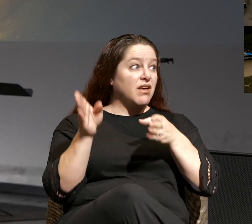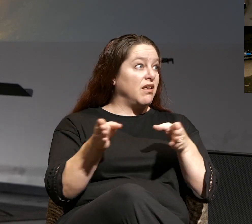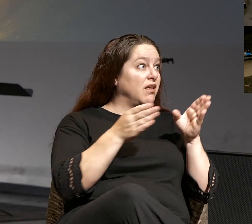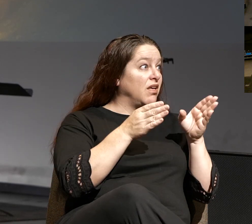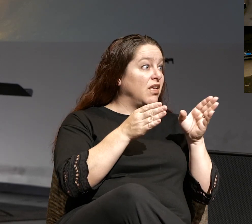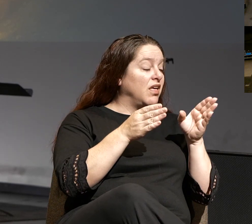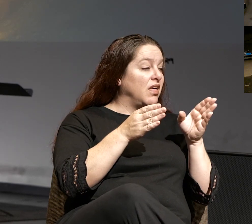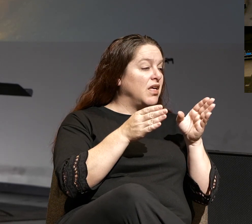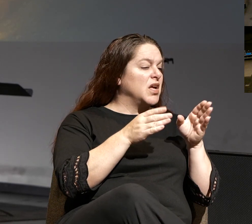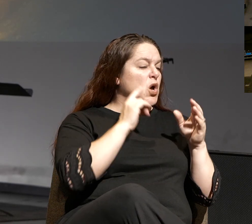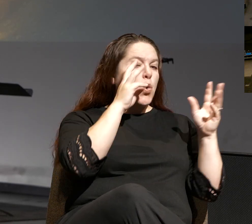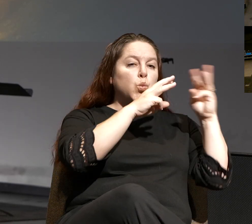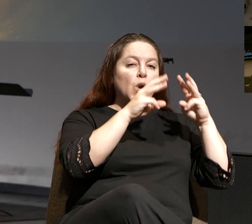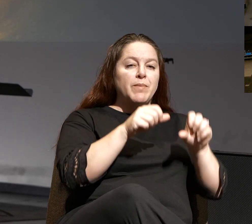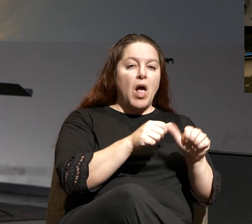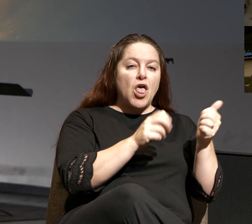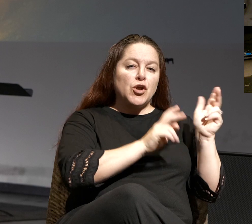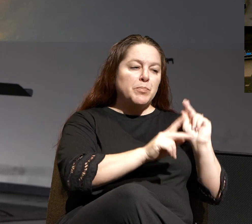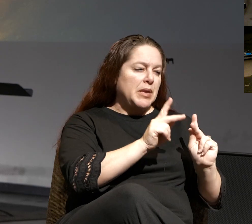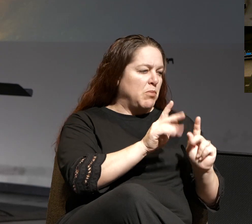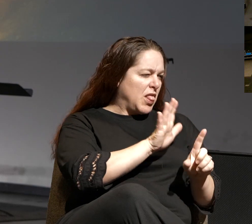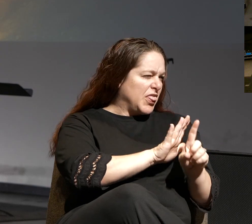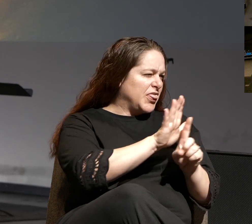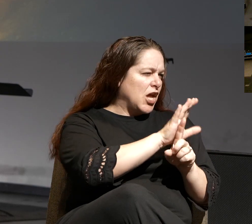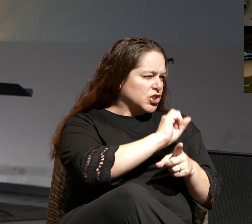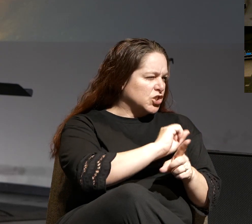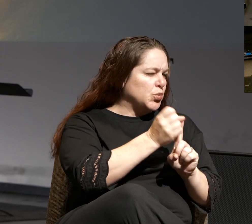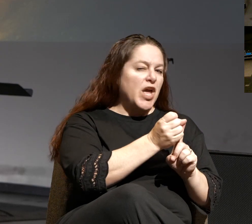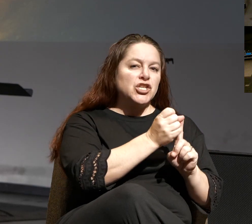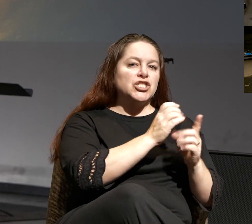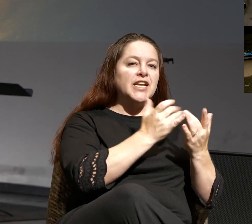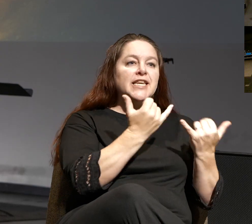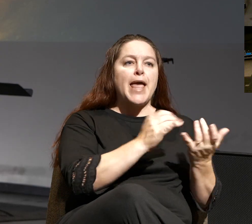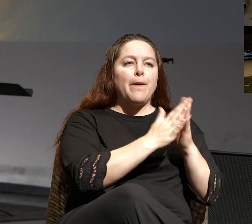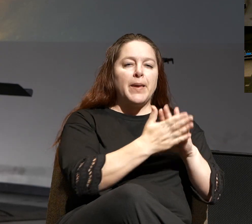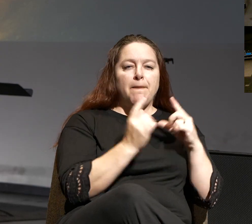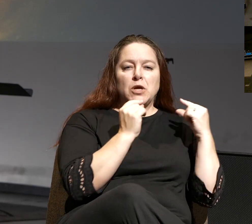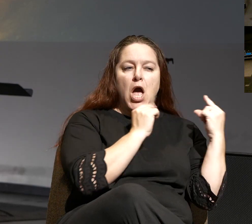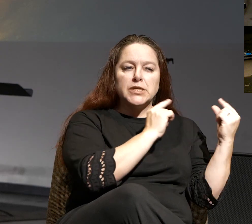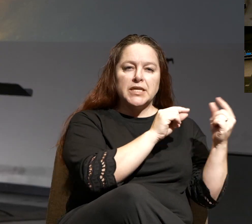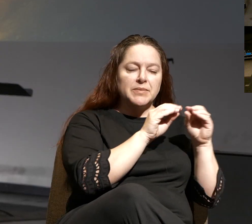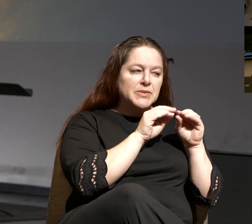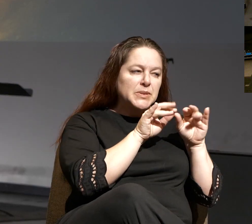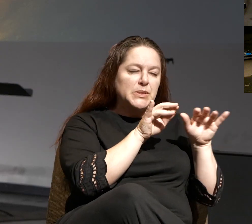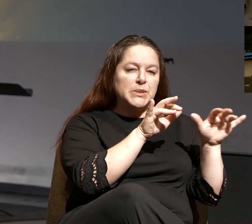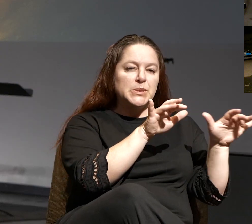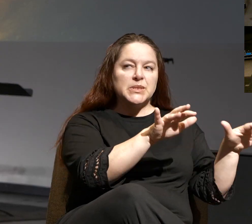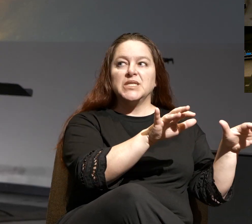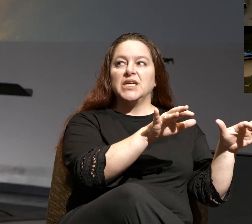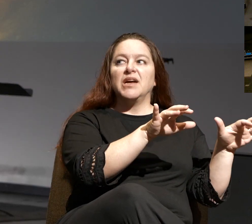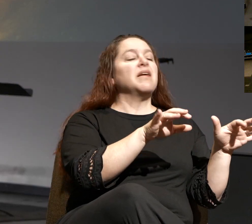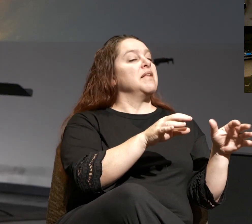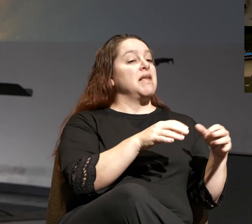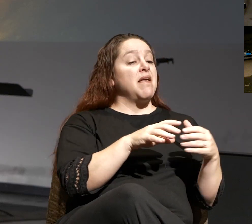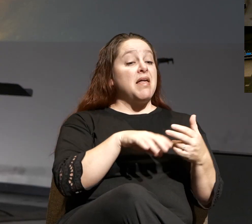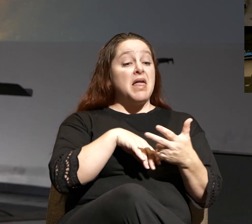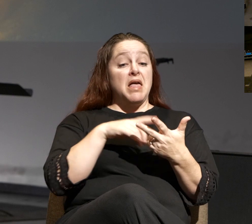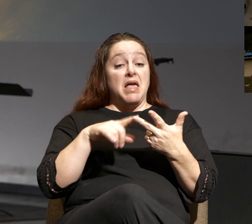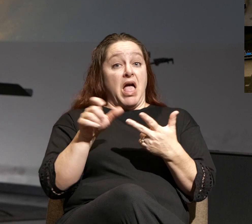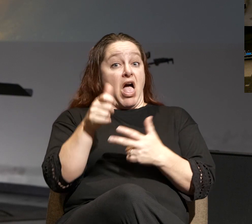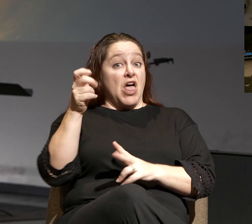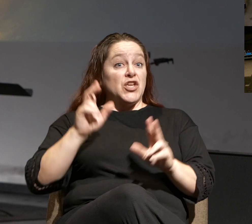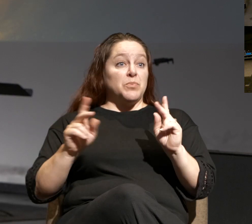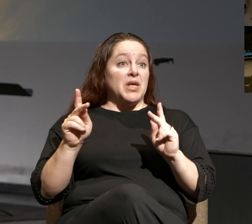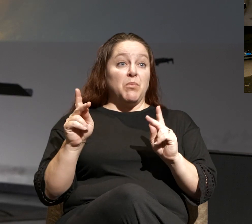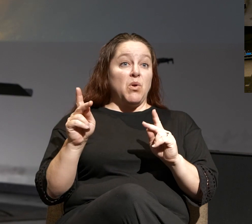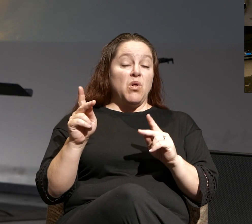people's affairs and have let it turn into gossip while still others have completely